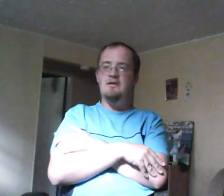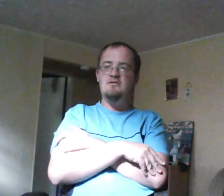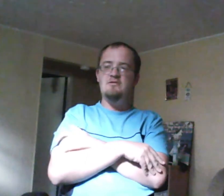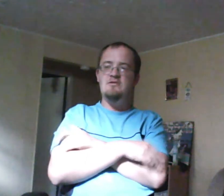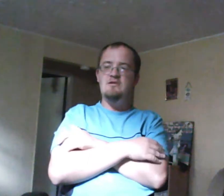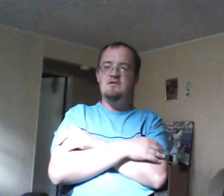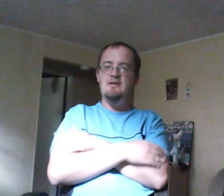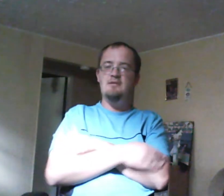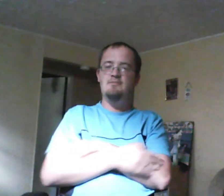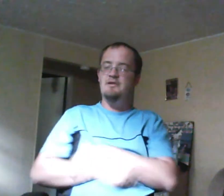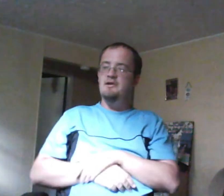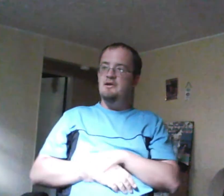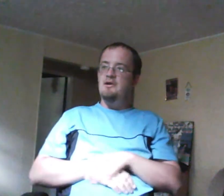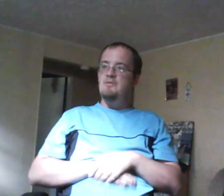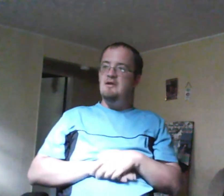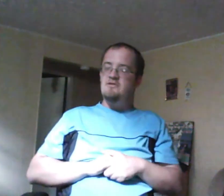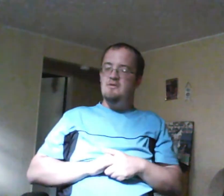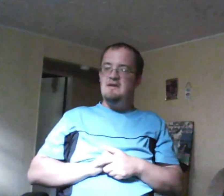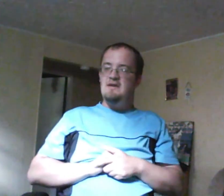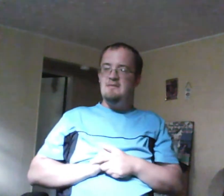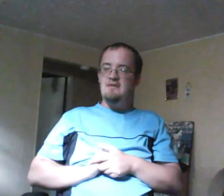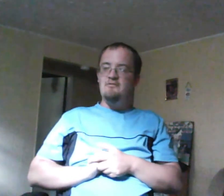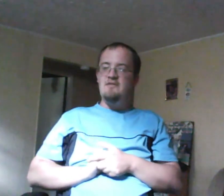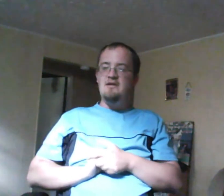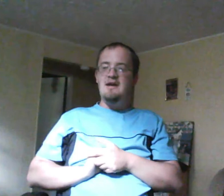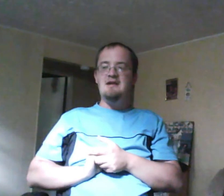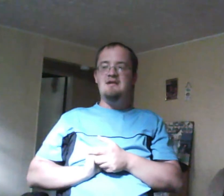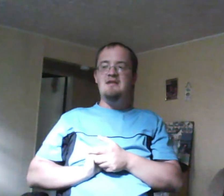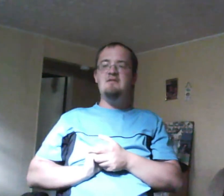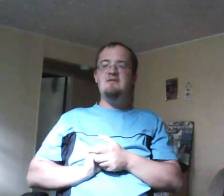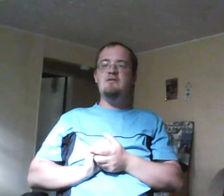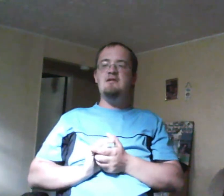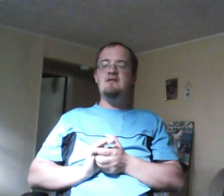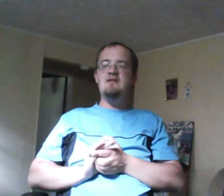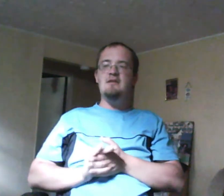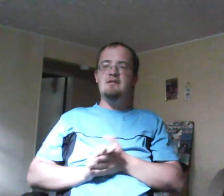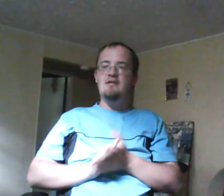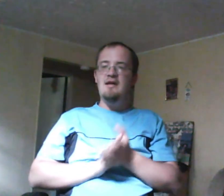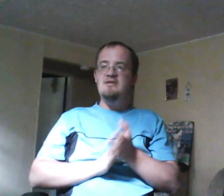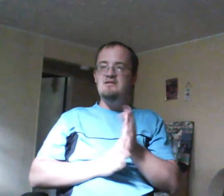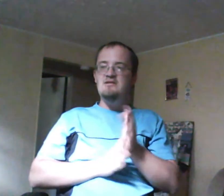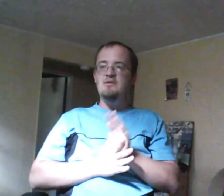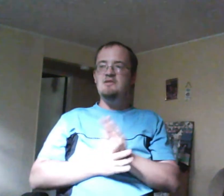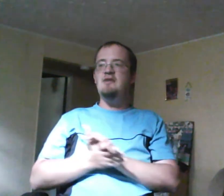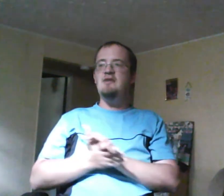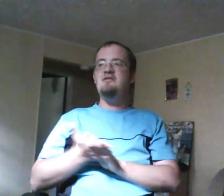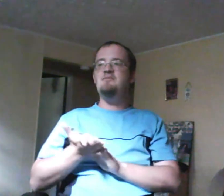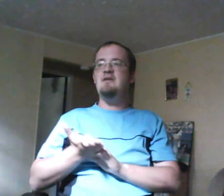Zoe's spell? But yeah, Zoe became very hated. And then when Zoe decides to come out of the closet towards Grace by Gracie